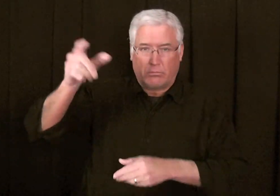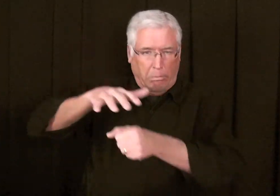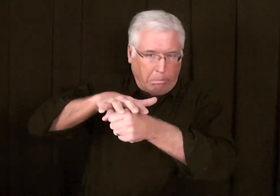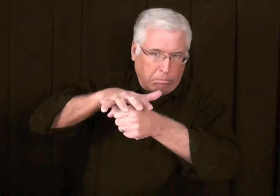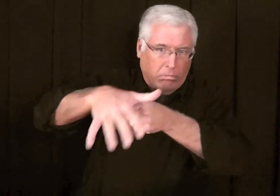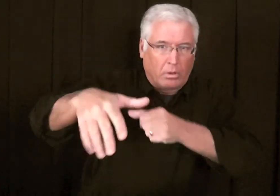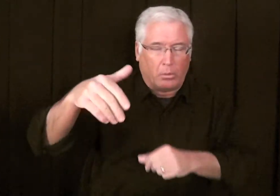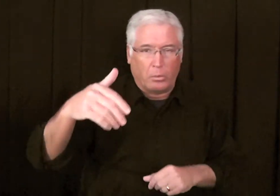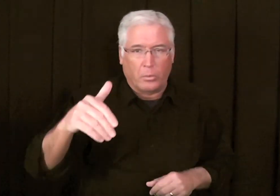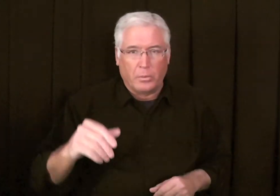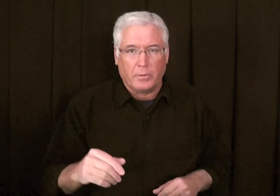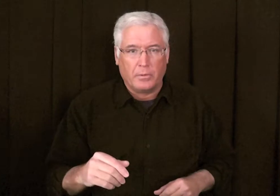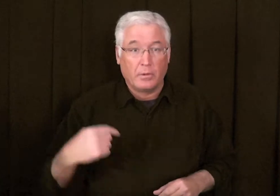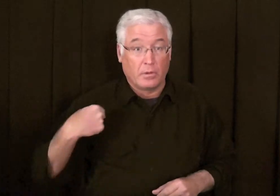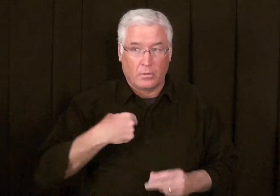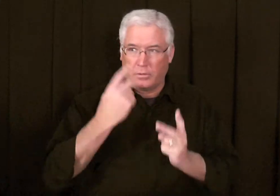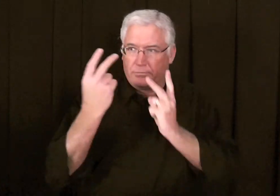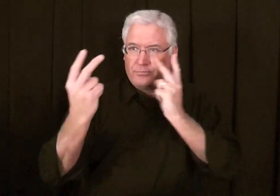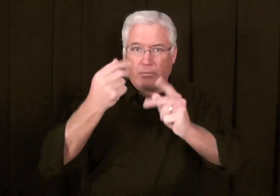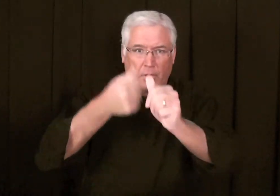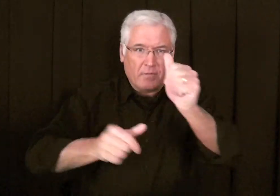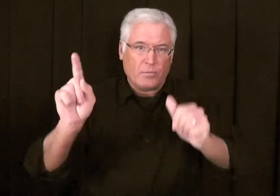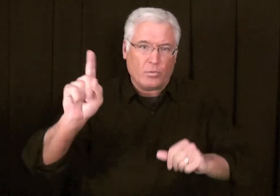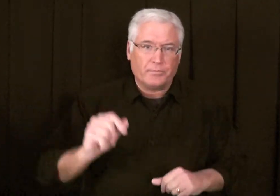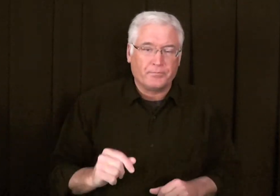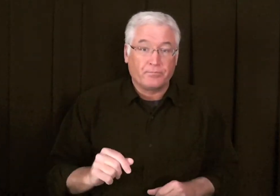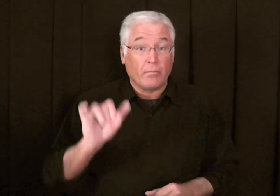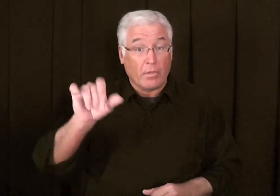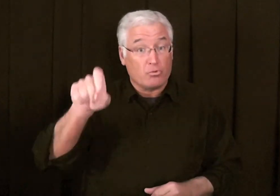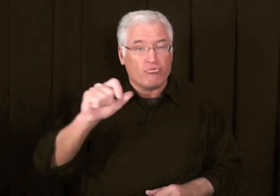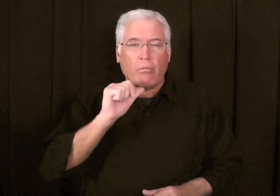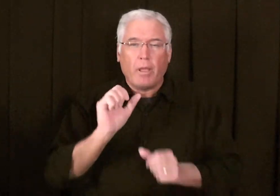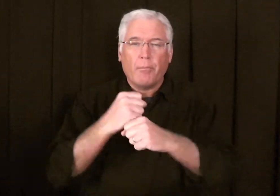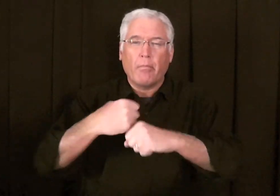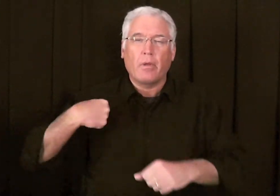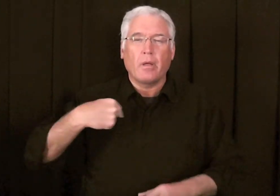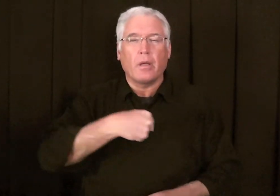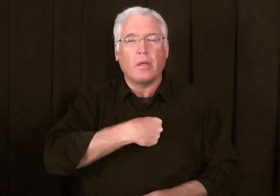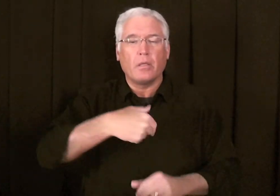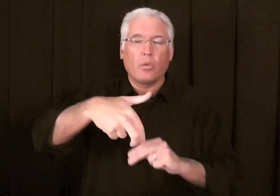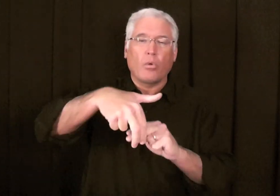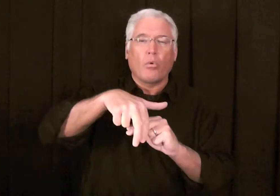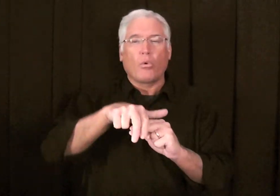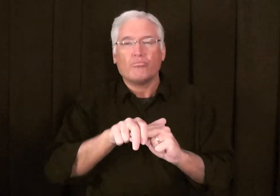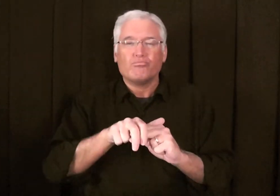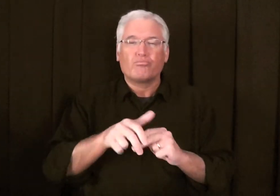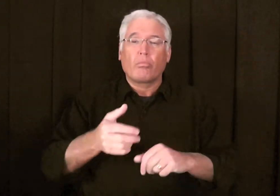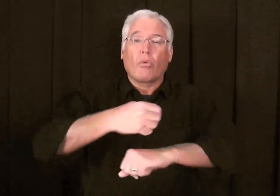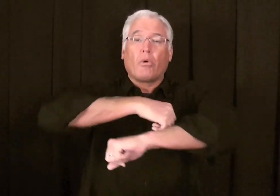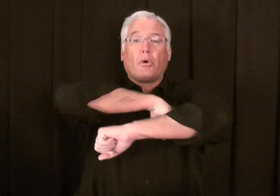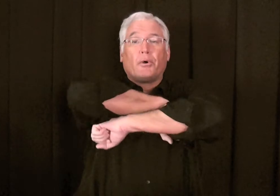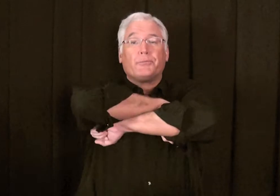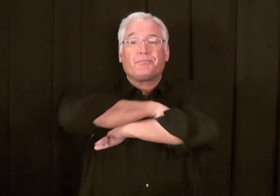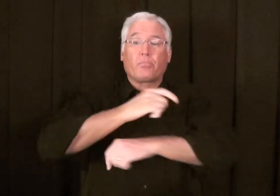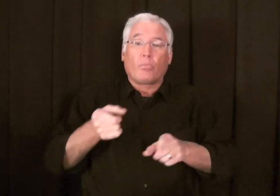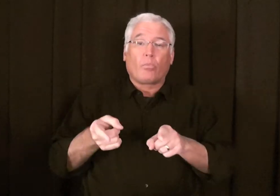entertainment aplenty. It's right there everywhere we look, right in our faces. And that should not make us sit back on our